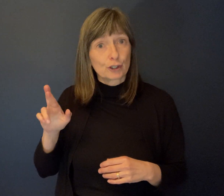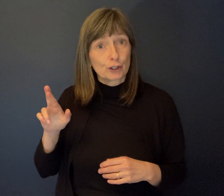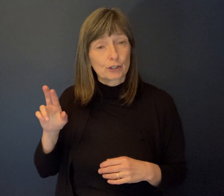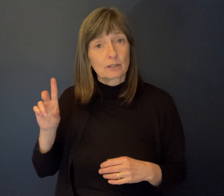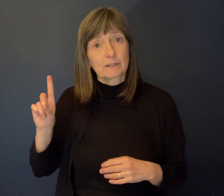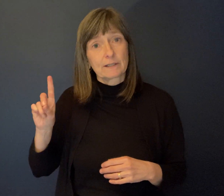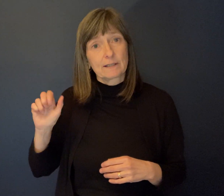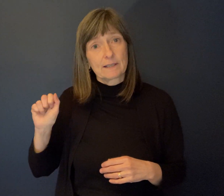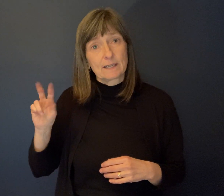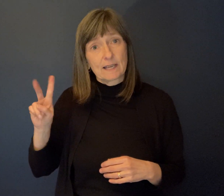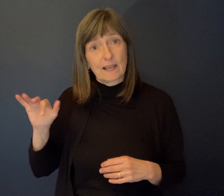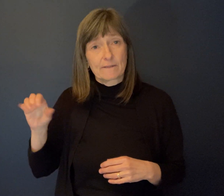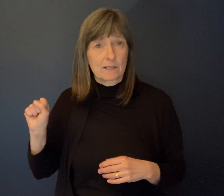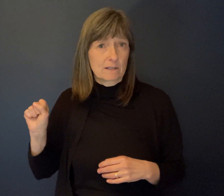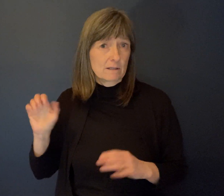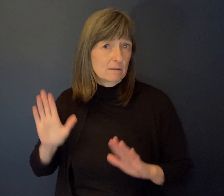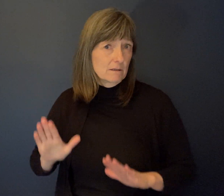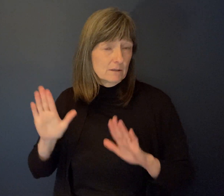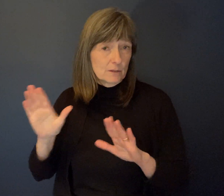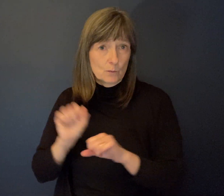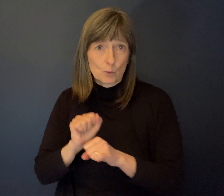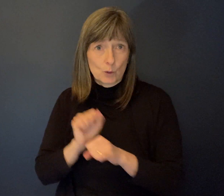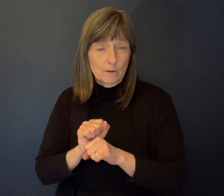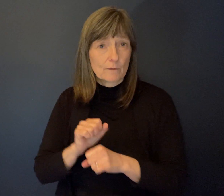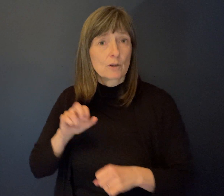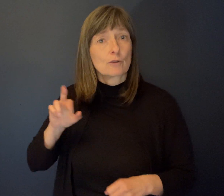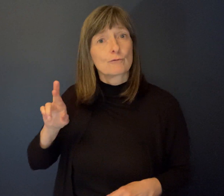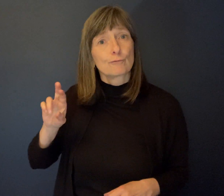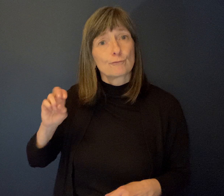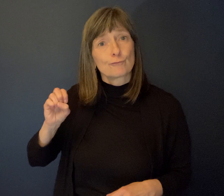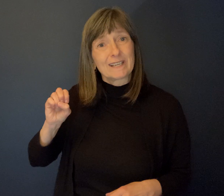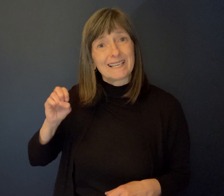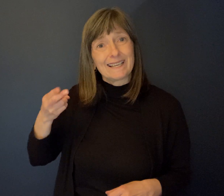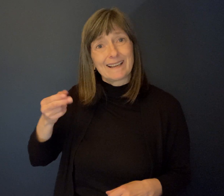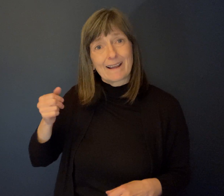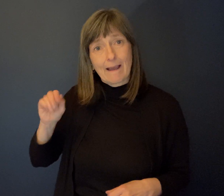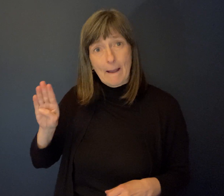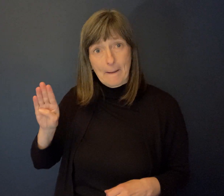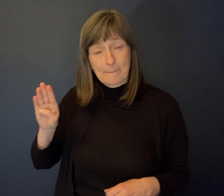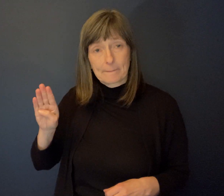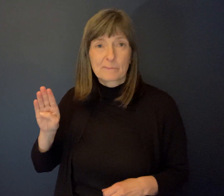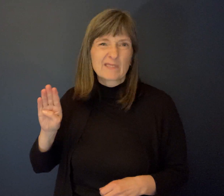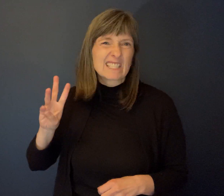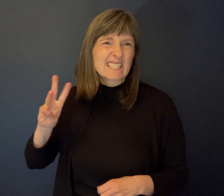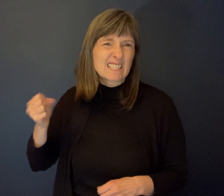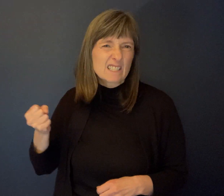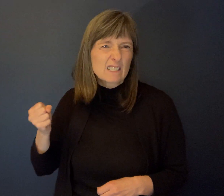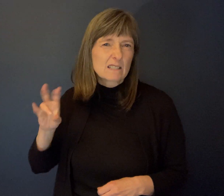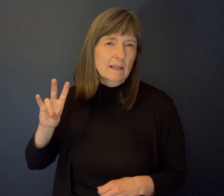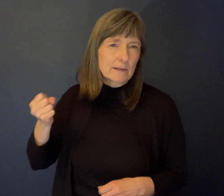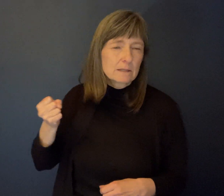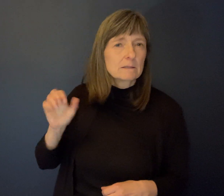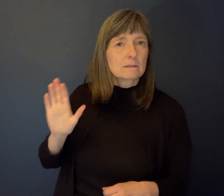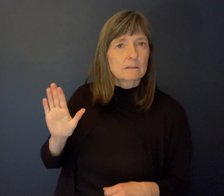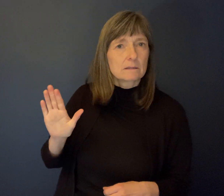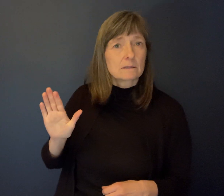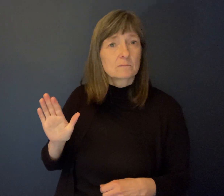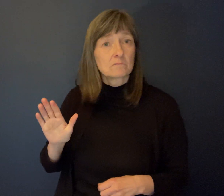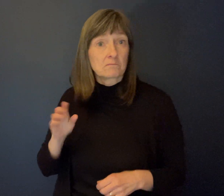tremendous work around rehabilitation. Just absolutely tremendous in the 60s and early 70s. He worked within provincial government. He worked